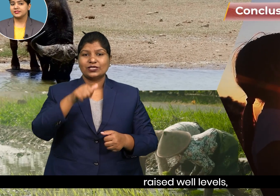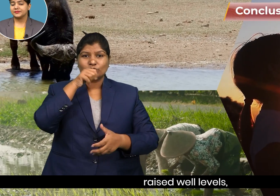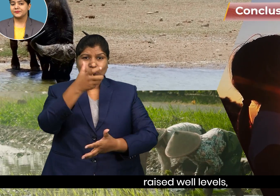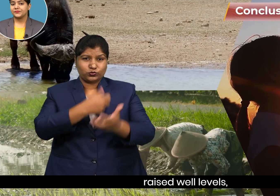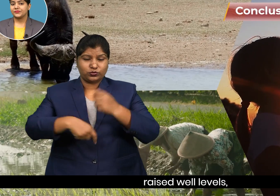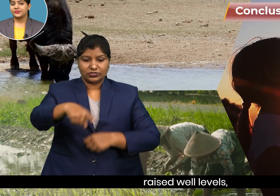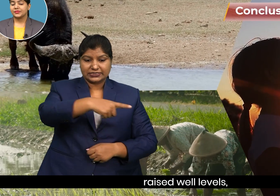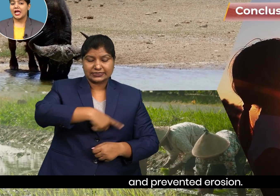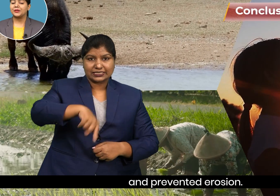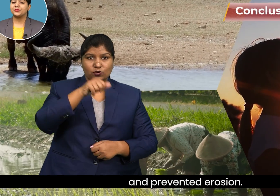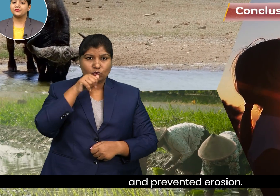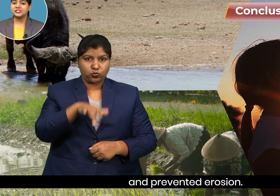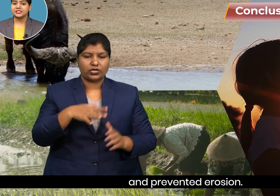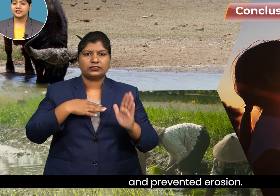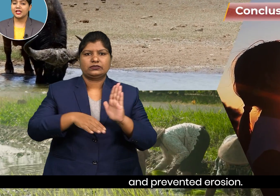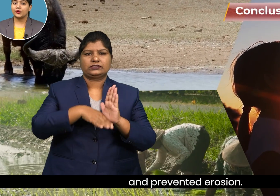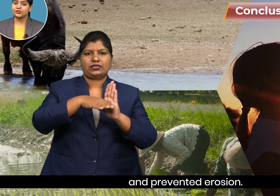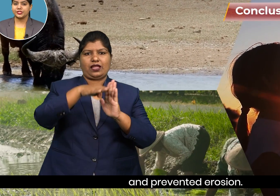and prevented erosion.